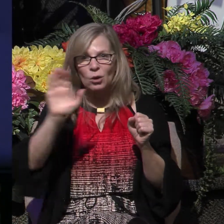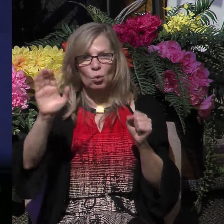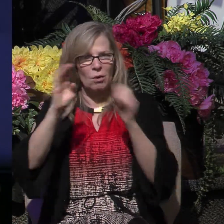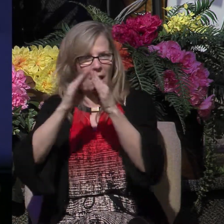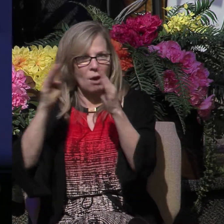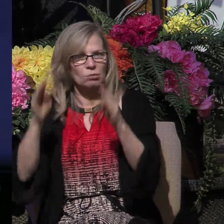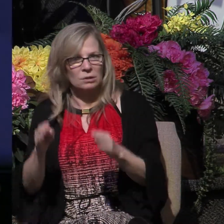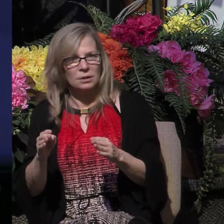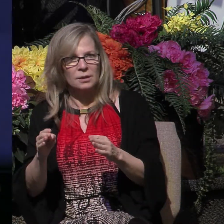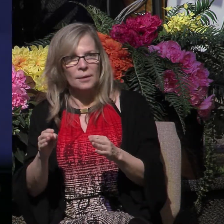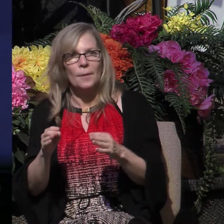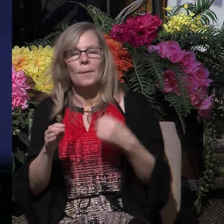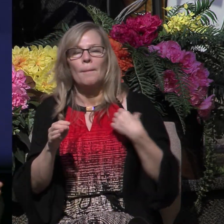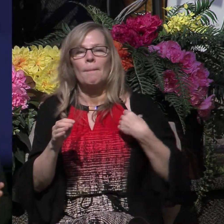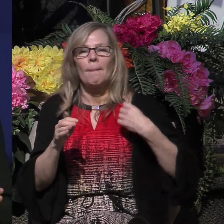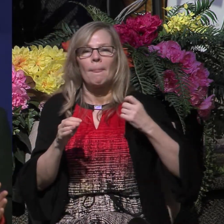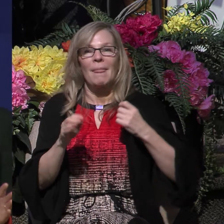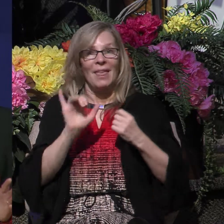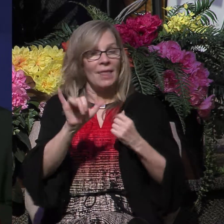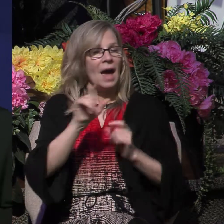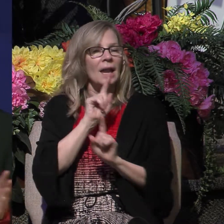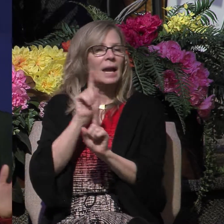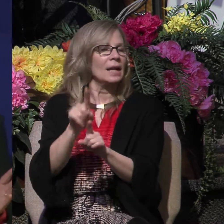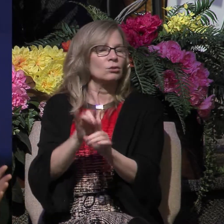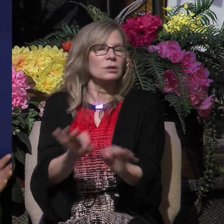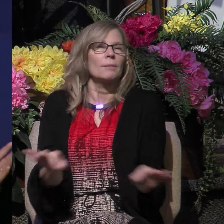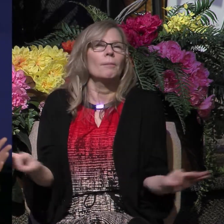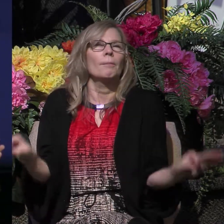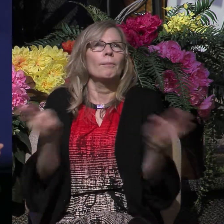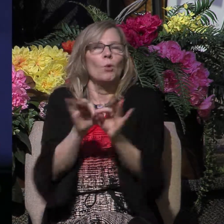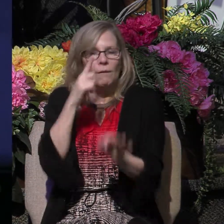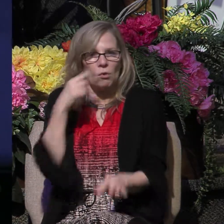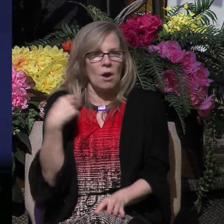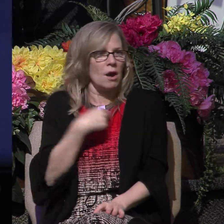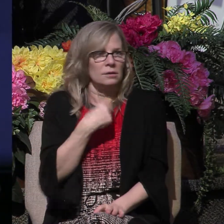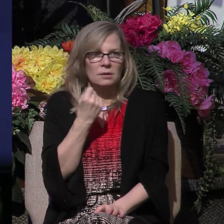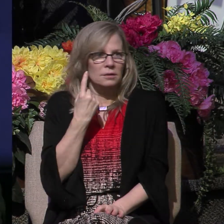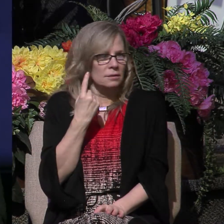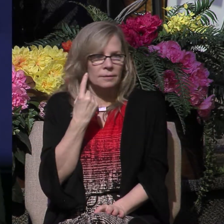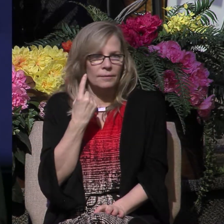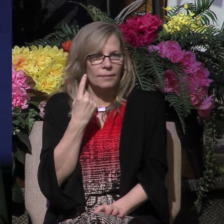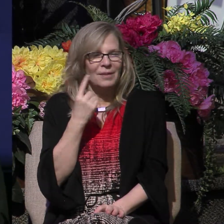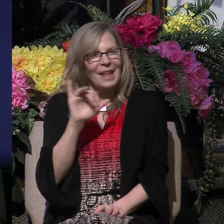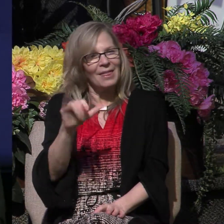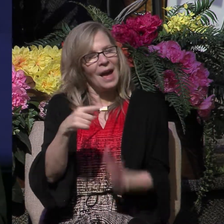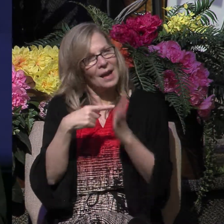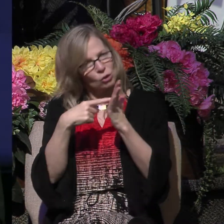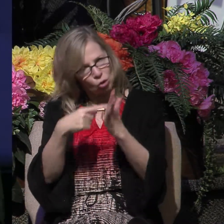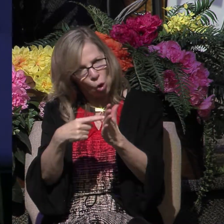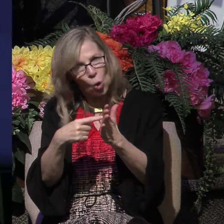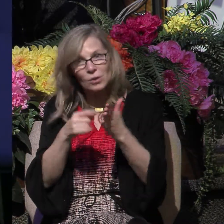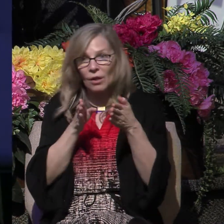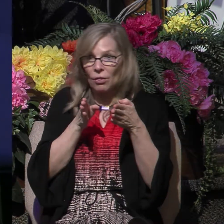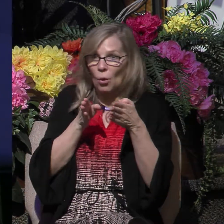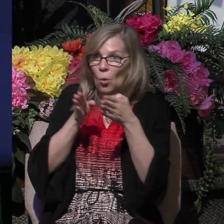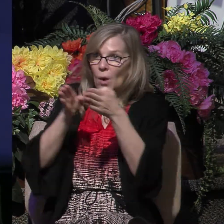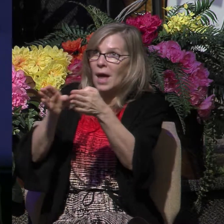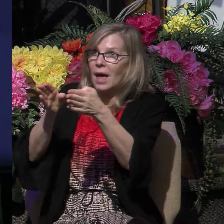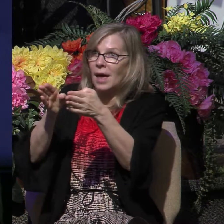Paul and Silas, it's just critical for us to understand because it reveals the way of salvation. It